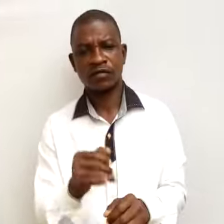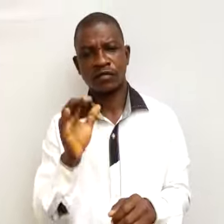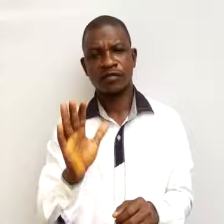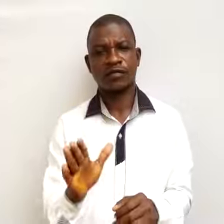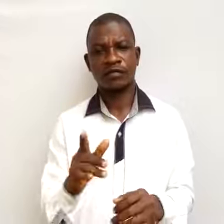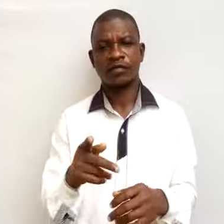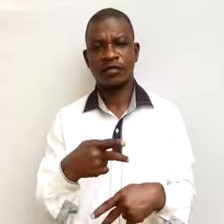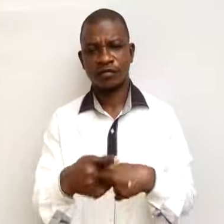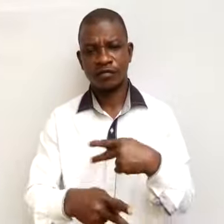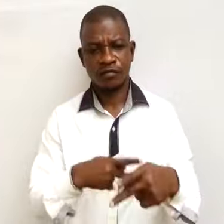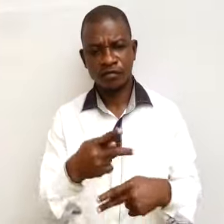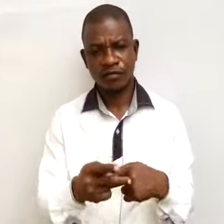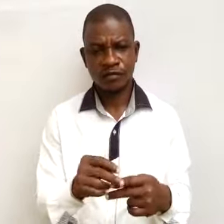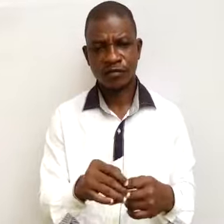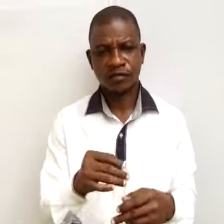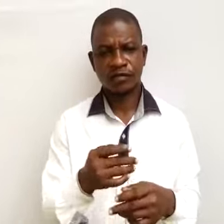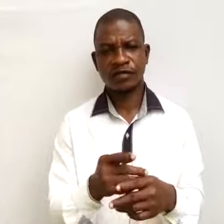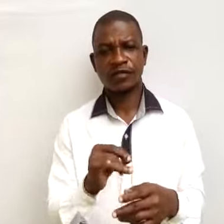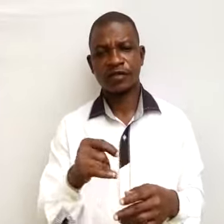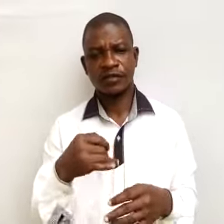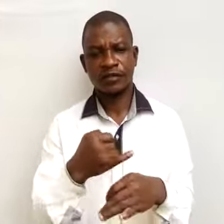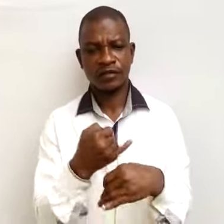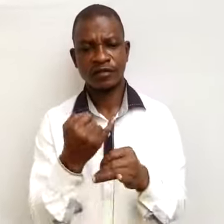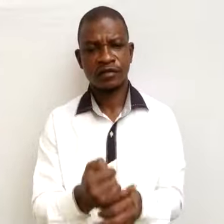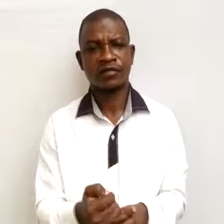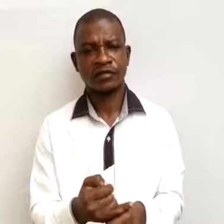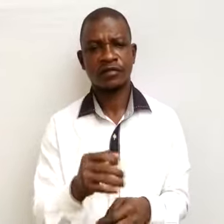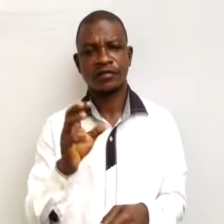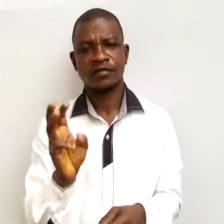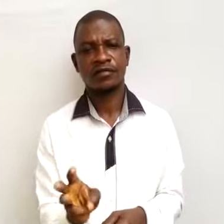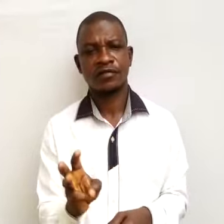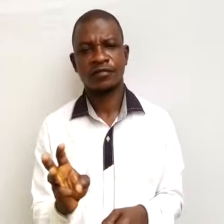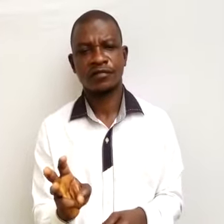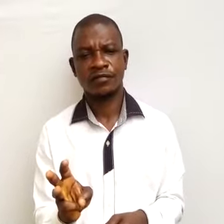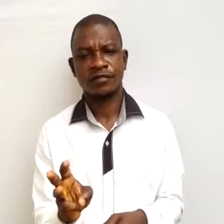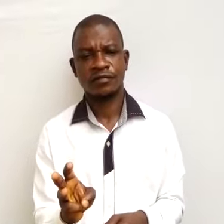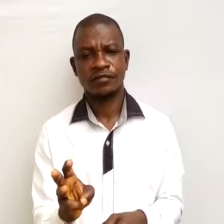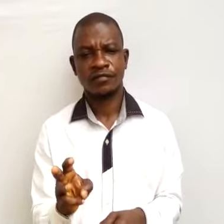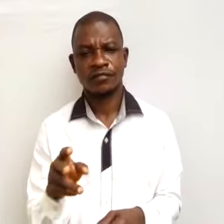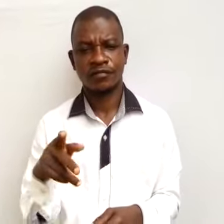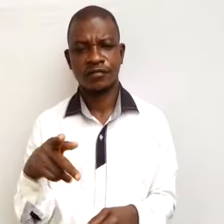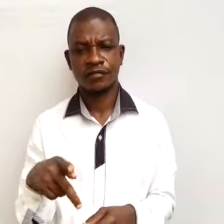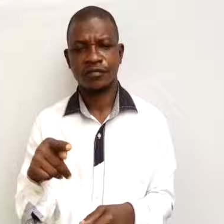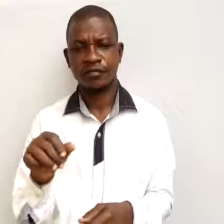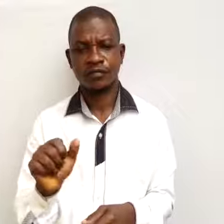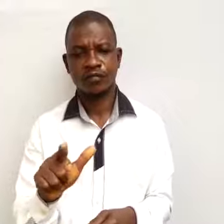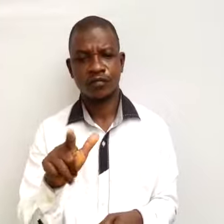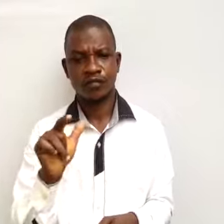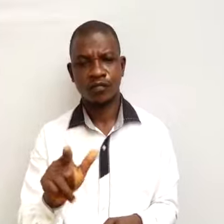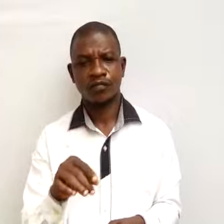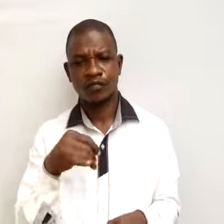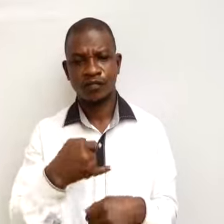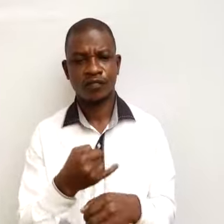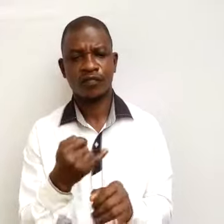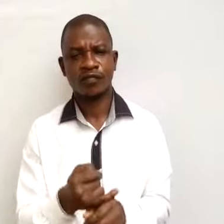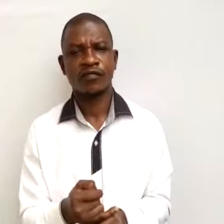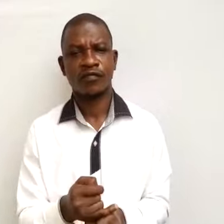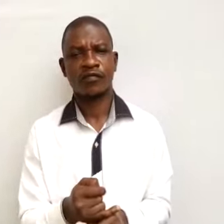processing industry. Six, power industry. Location